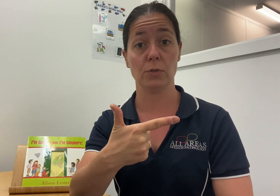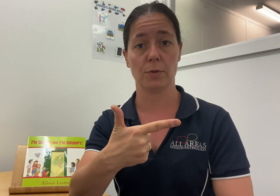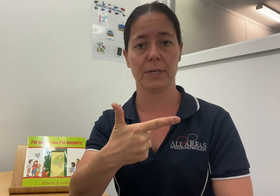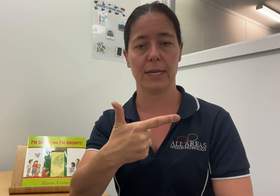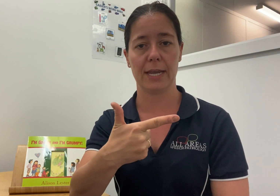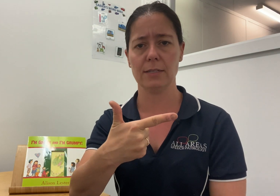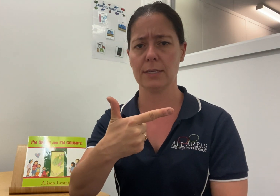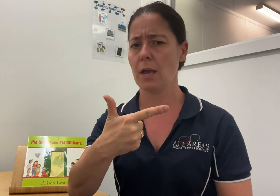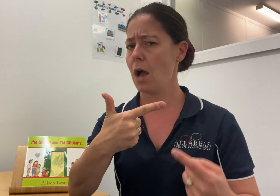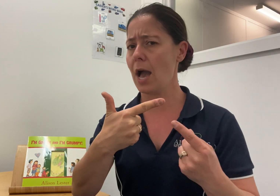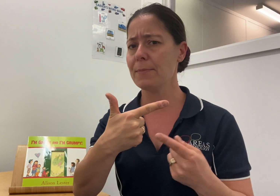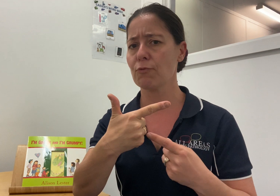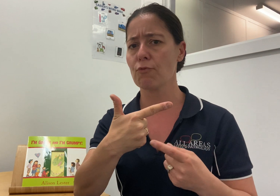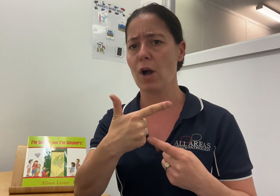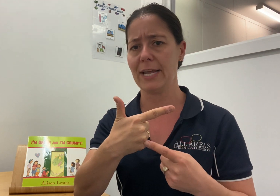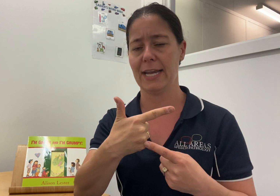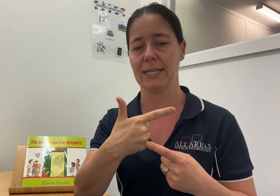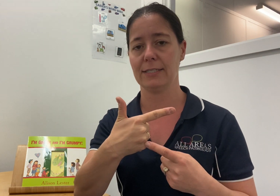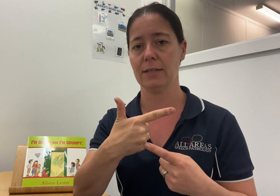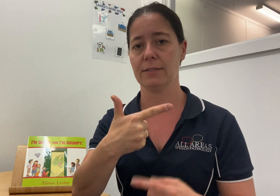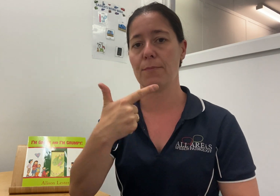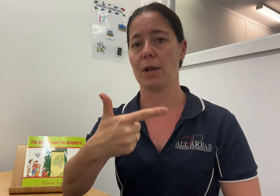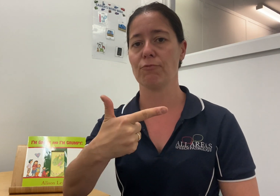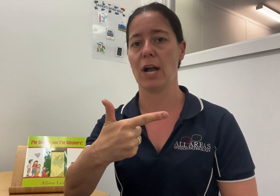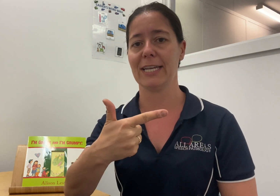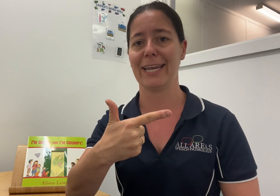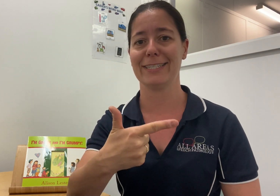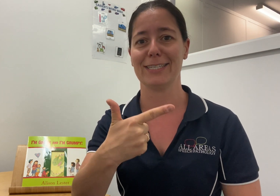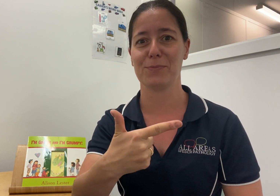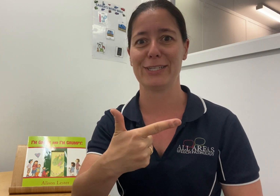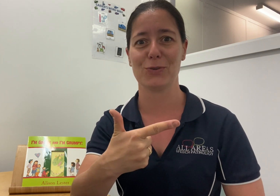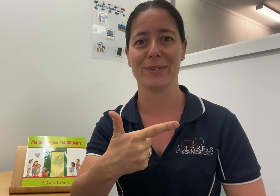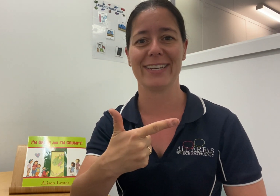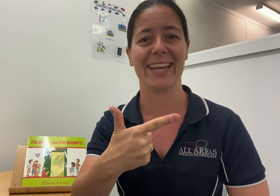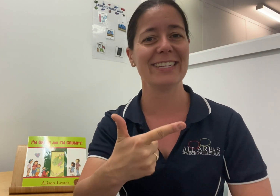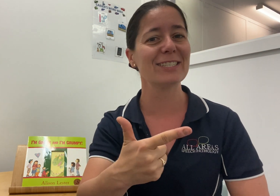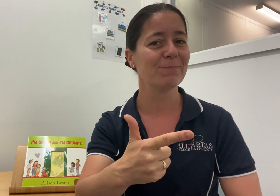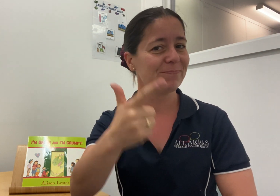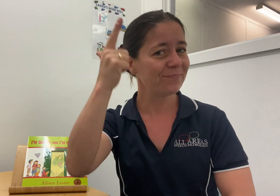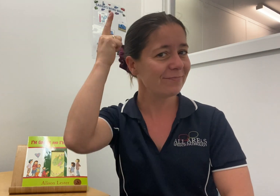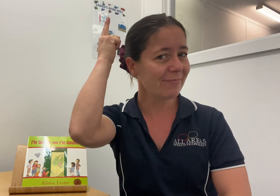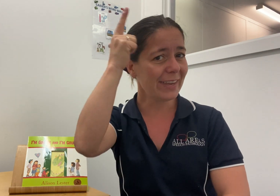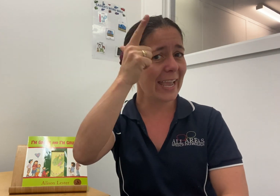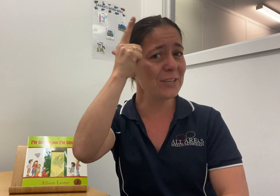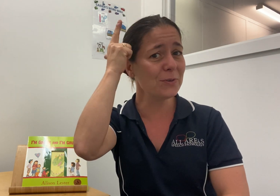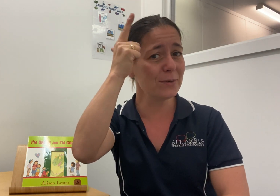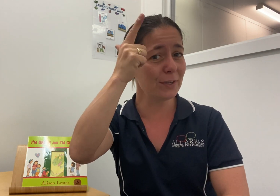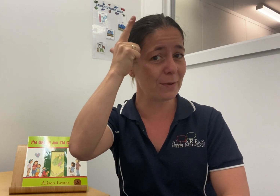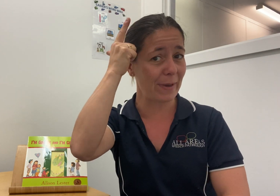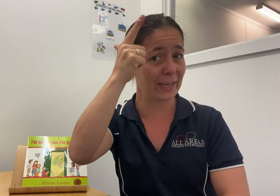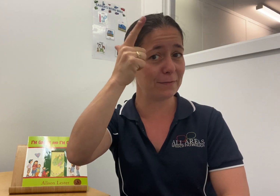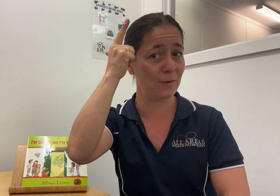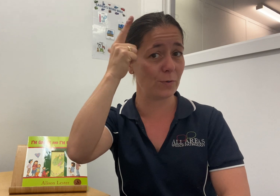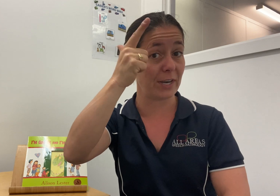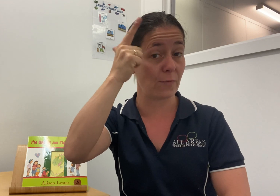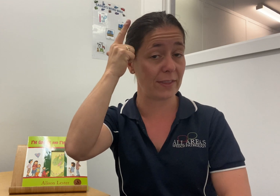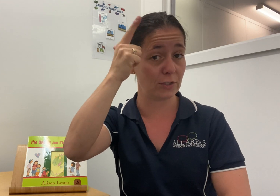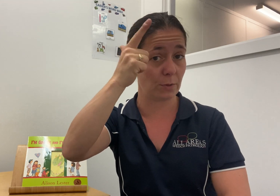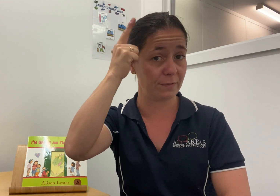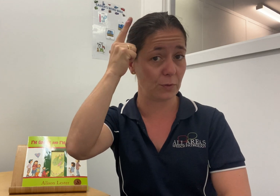dominant hand. I'm a right-hander, so my right hand is my dominant hand. And you're going to move it back and forward around the top of your